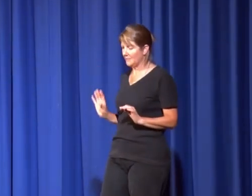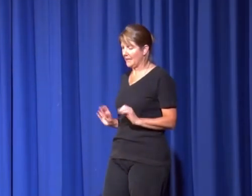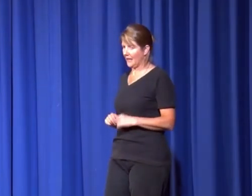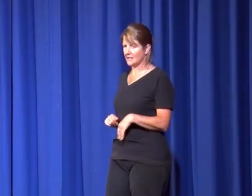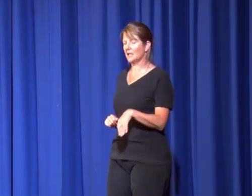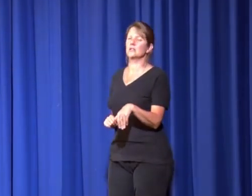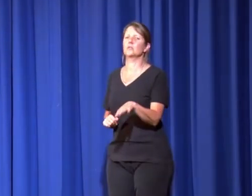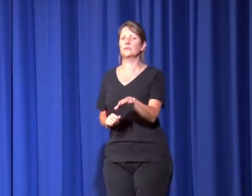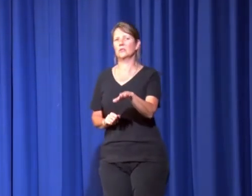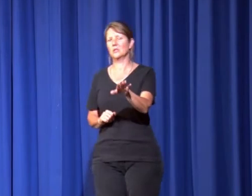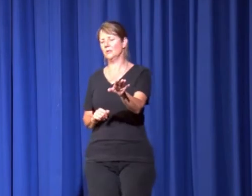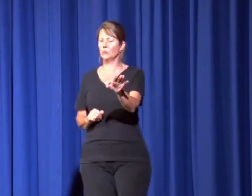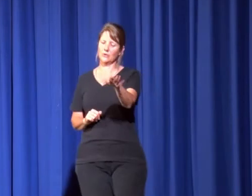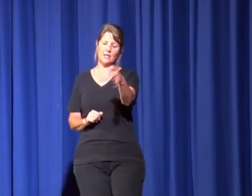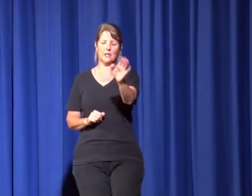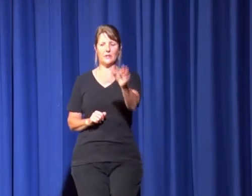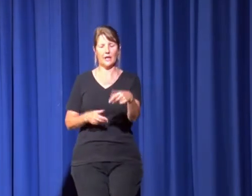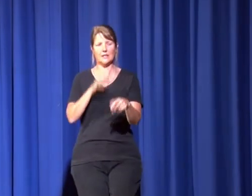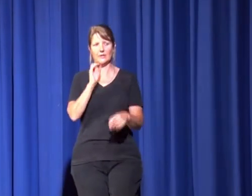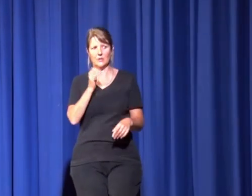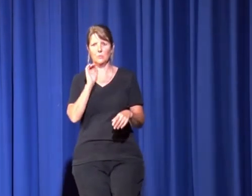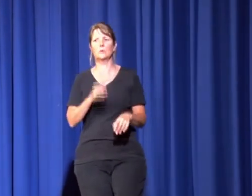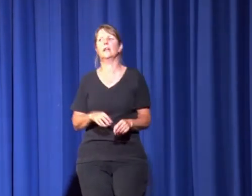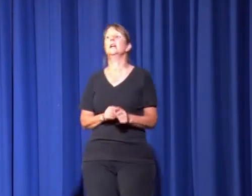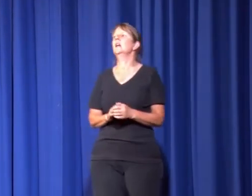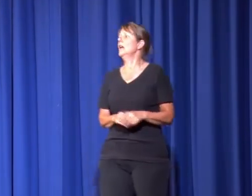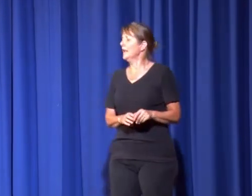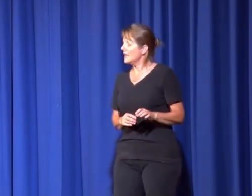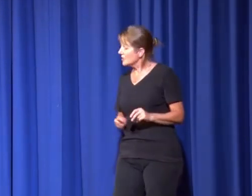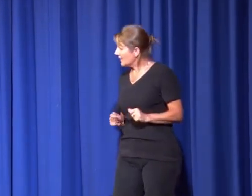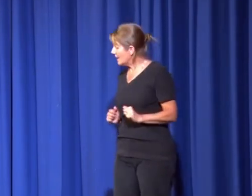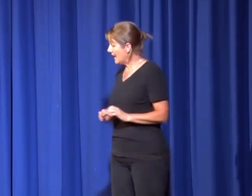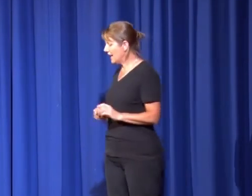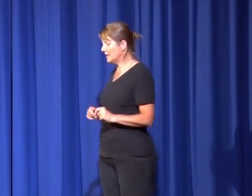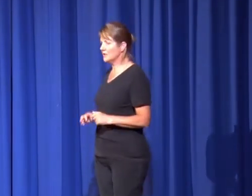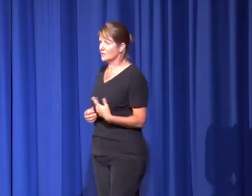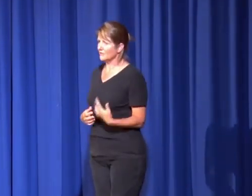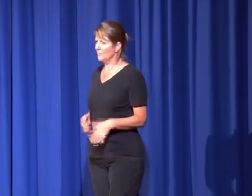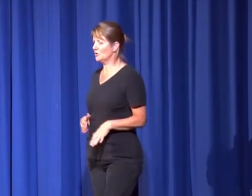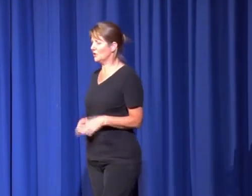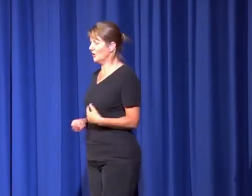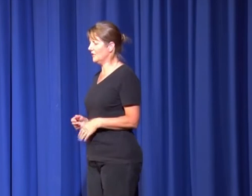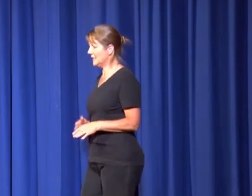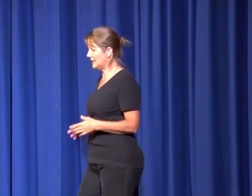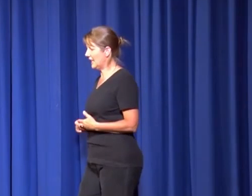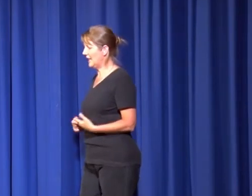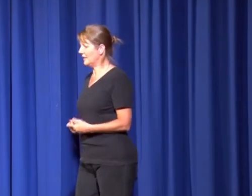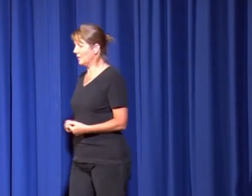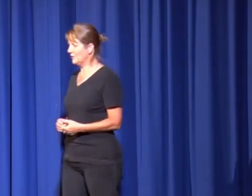come down the haystack and I just sort of nulch and I walk across here. go to the house, have drink of water. And I sort of come out and just sort of mooch on over to Dad wondering